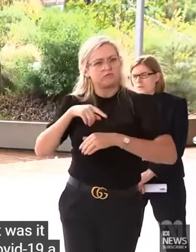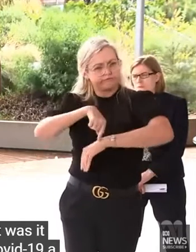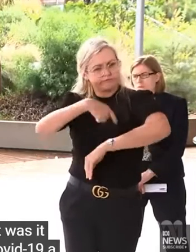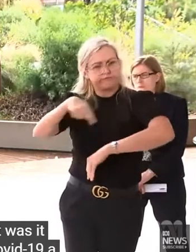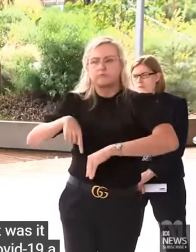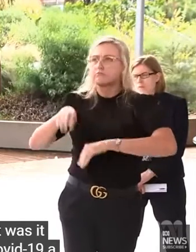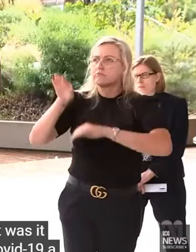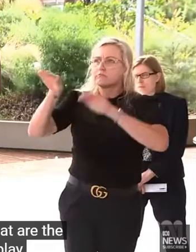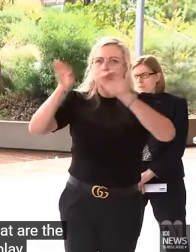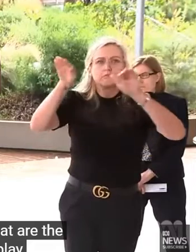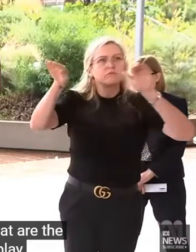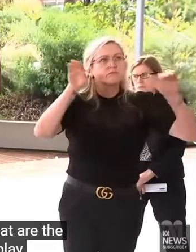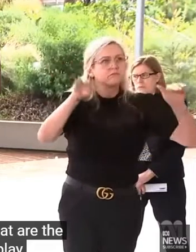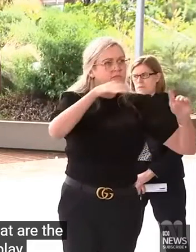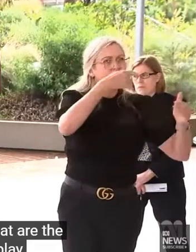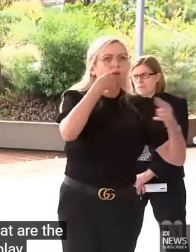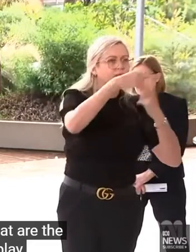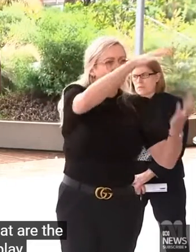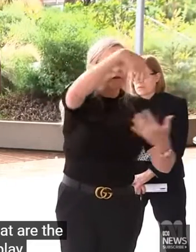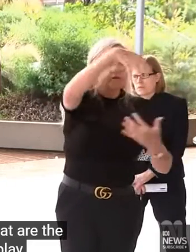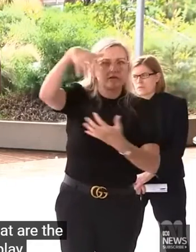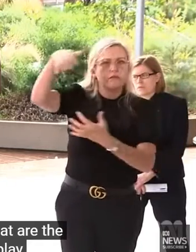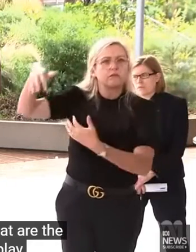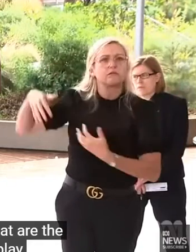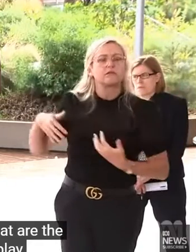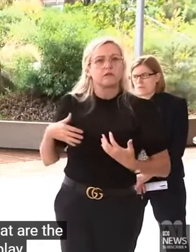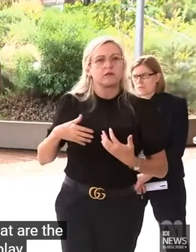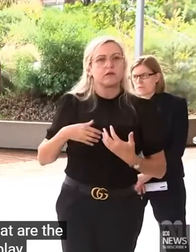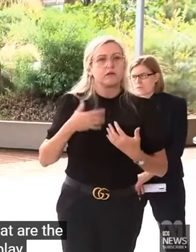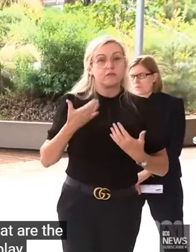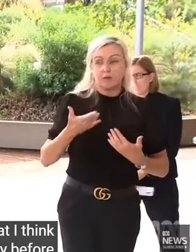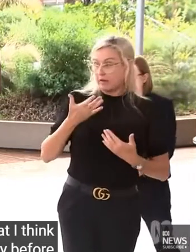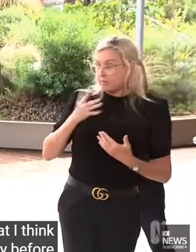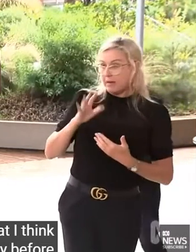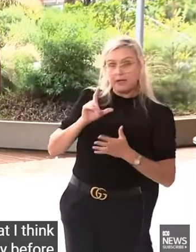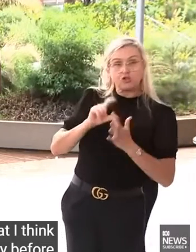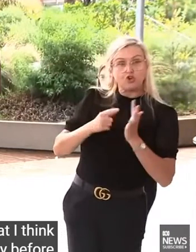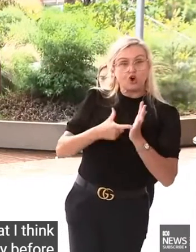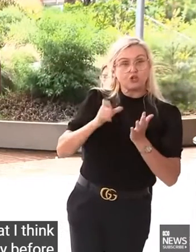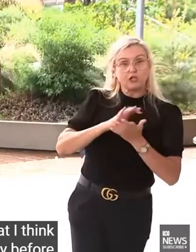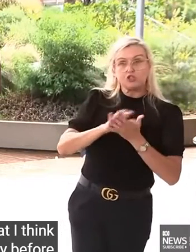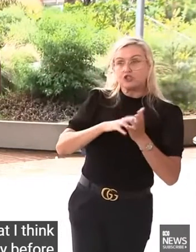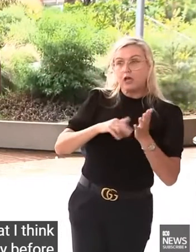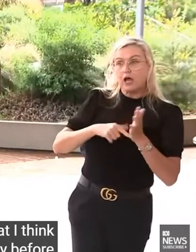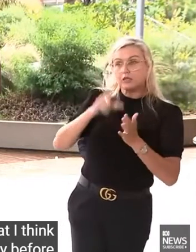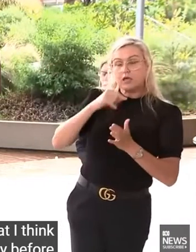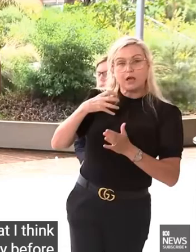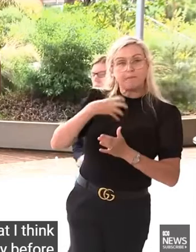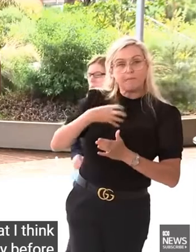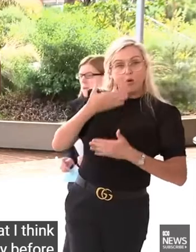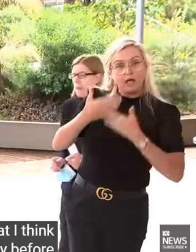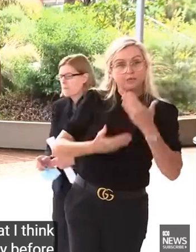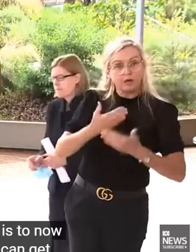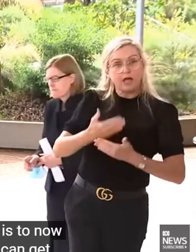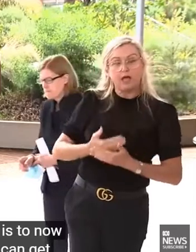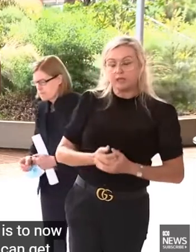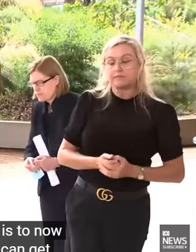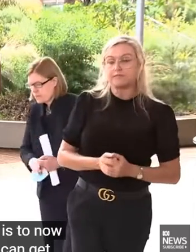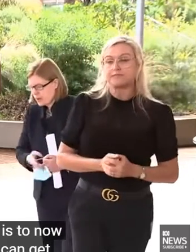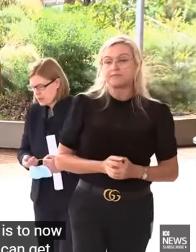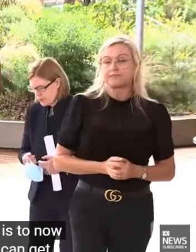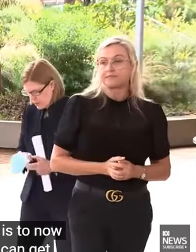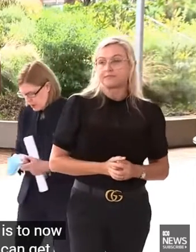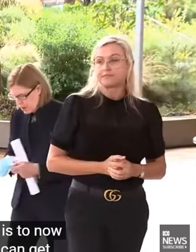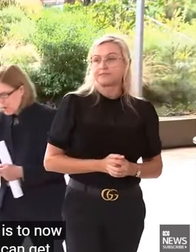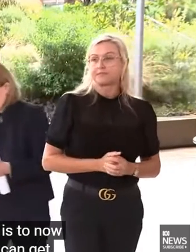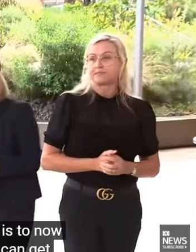Health's recommendation is to now move to that. if you like, I can get Dr Chant to expand on that, or do you set it up? now. Okay, I'll ask Dr Chant to expand